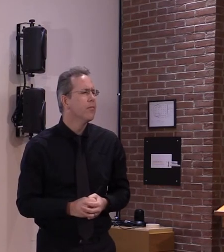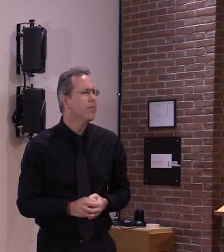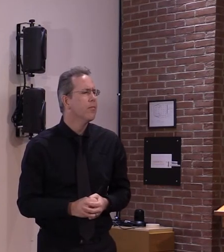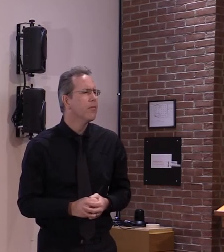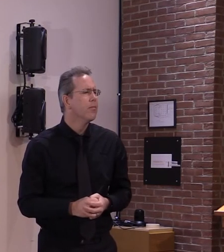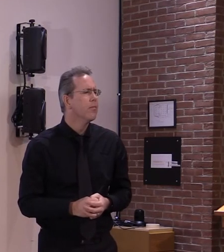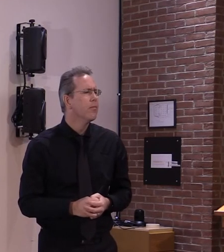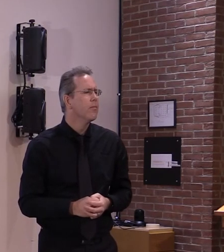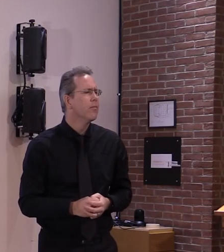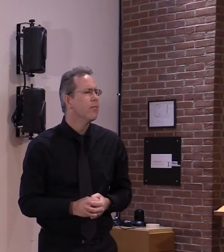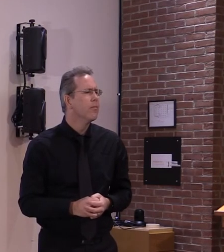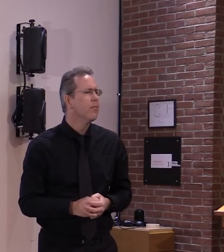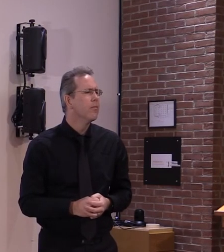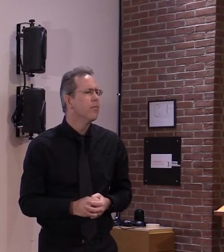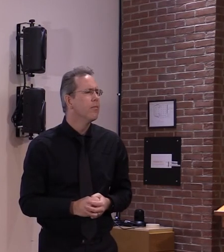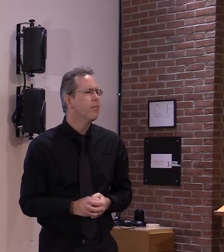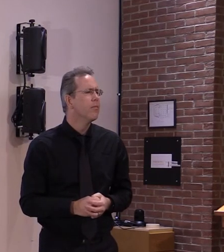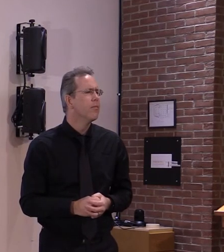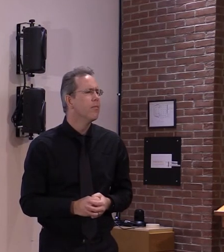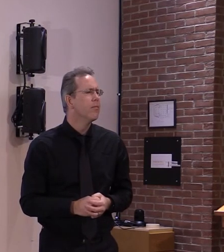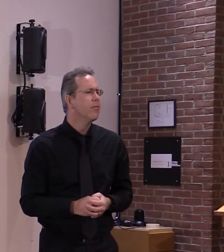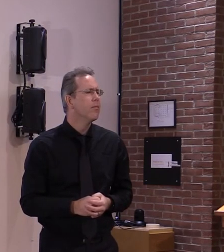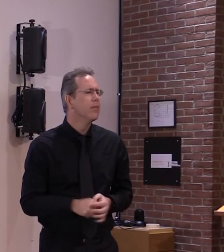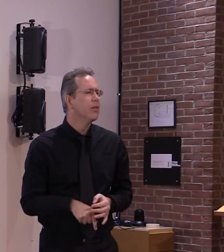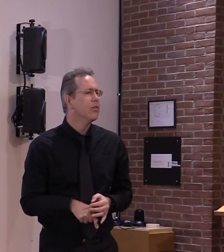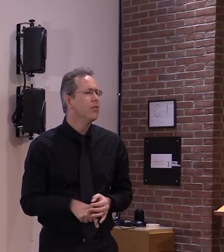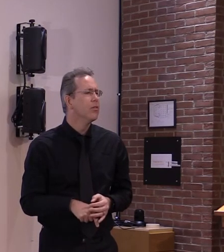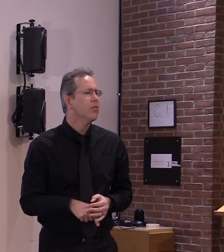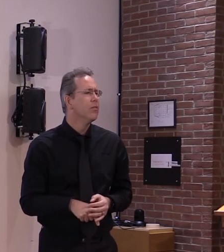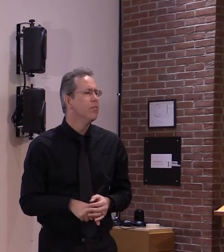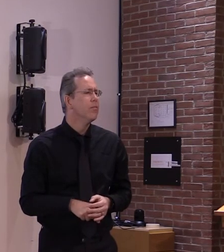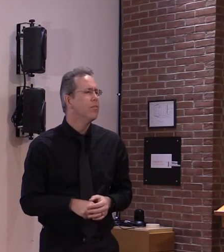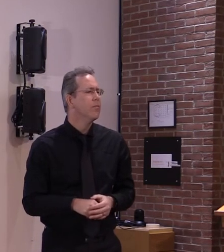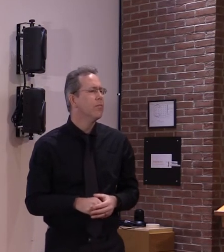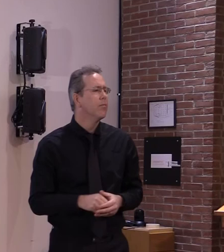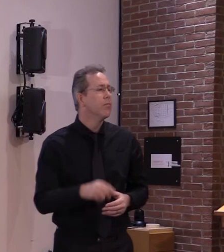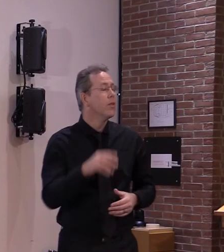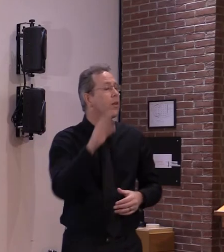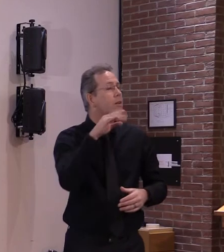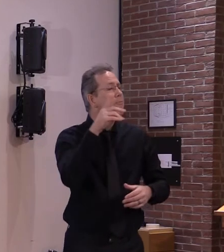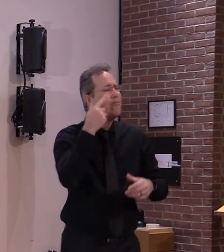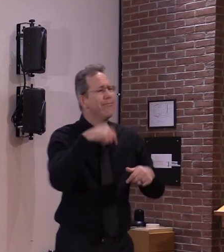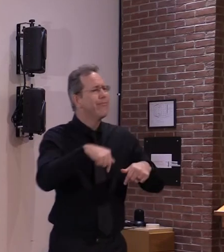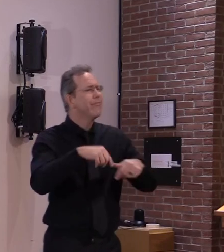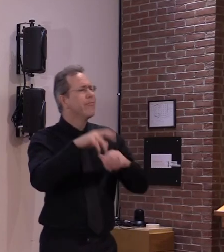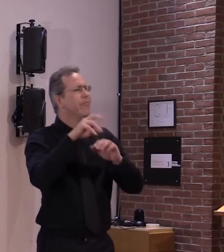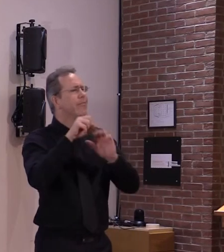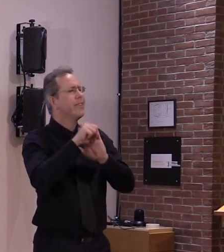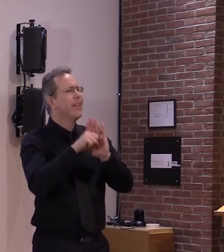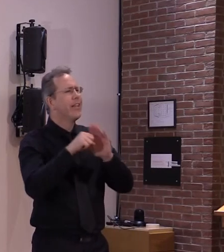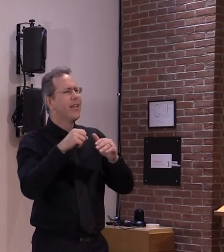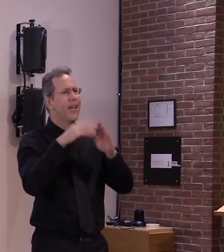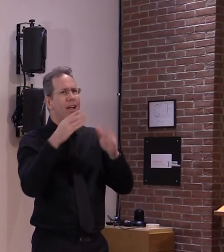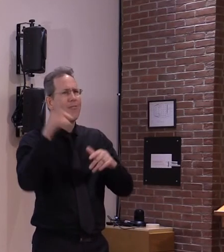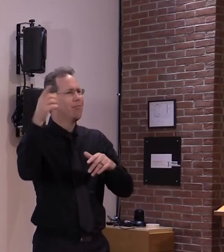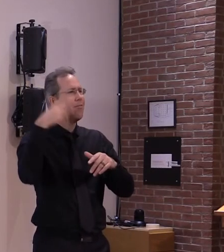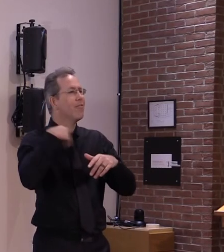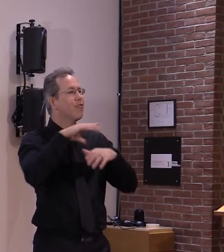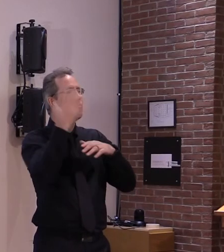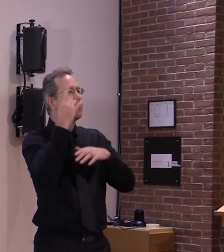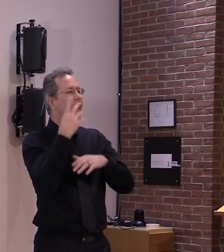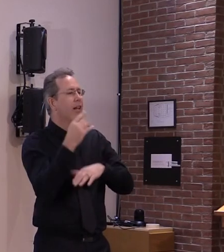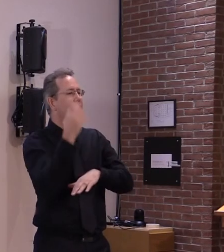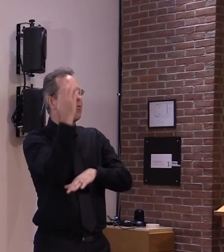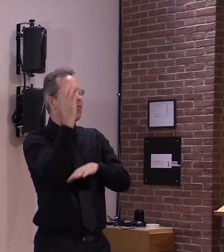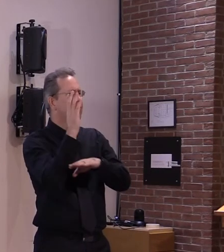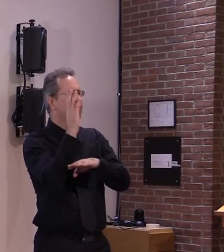again unfortunate in some respects i just if they were going to do it i would have hoped that they would have taken the precautions for their